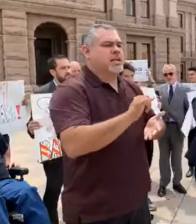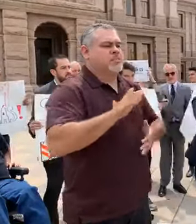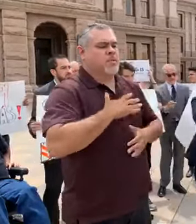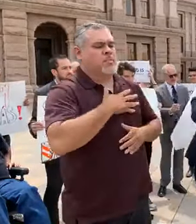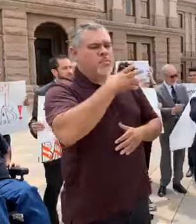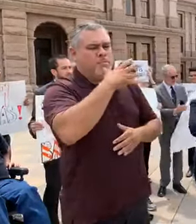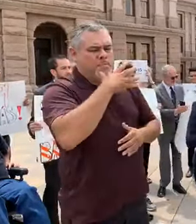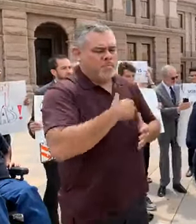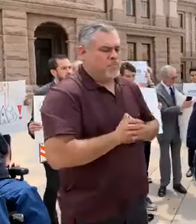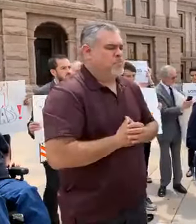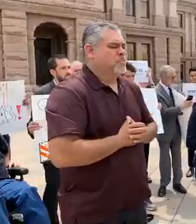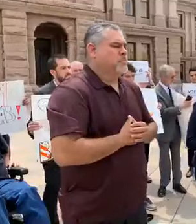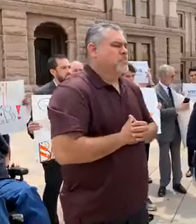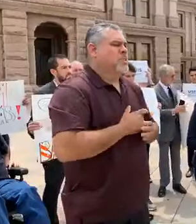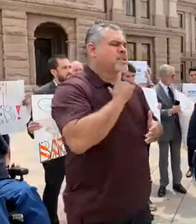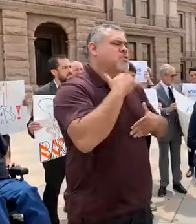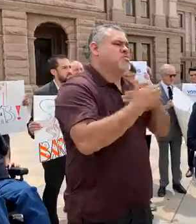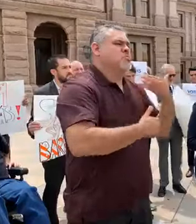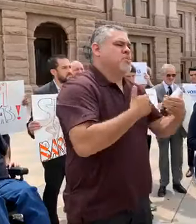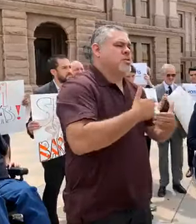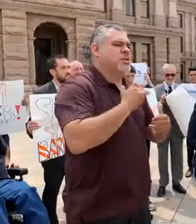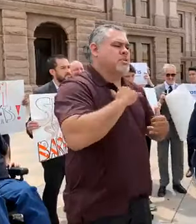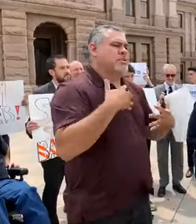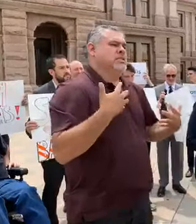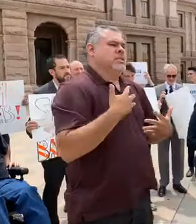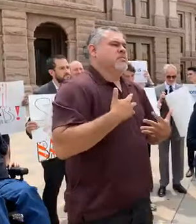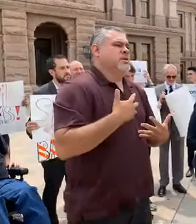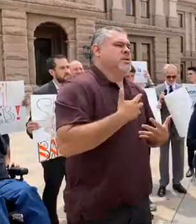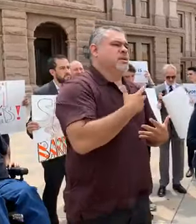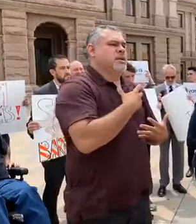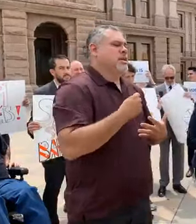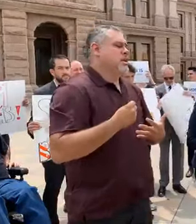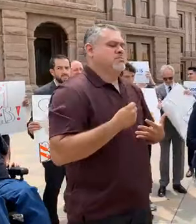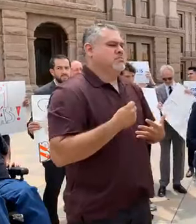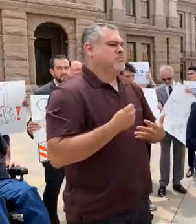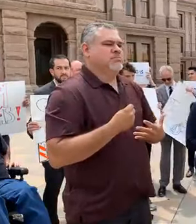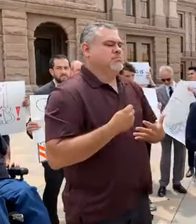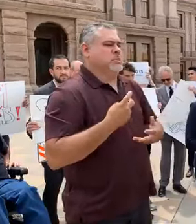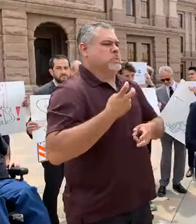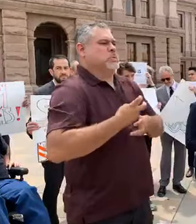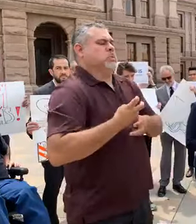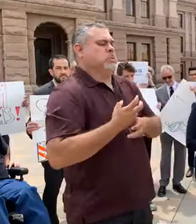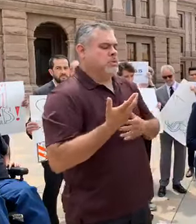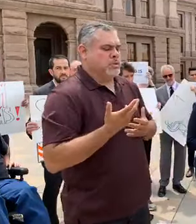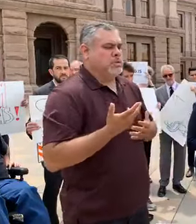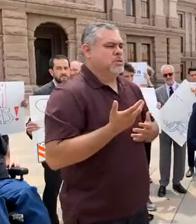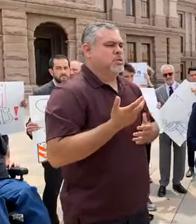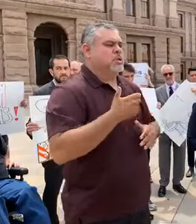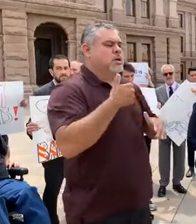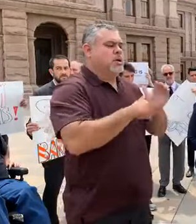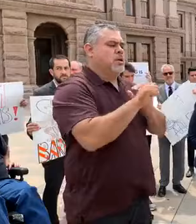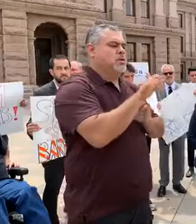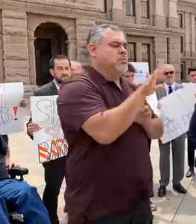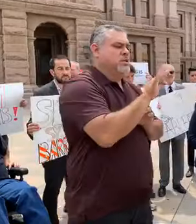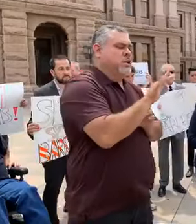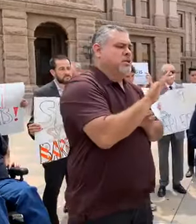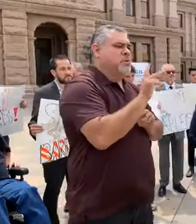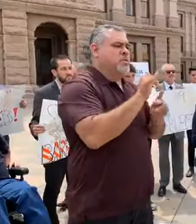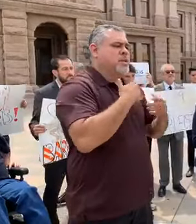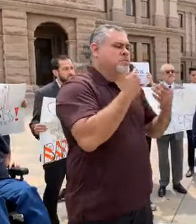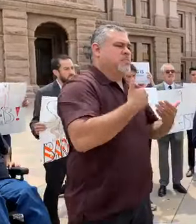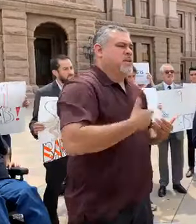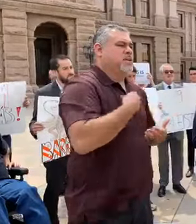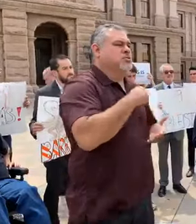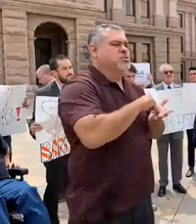my mom. It's a process that can be intimidating and outright uninviting at times. And under SB9, people like me and our